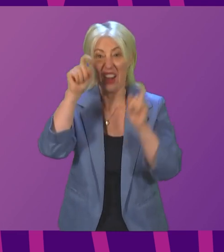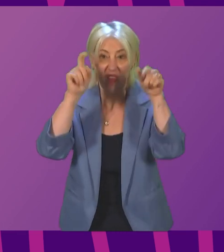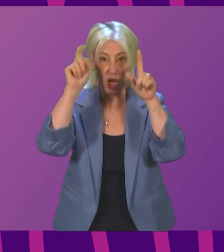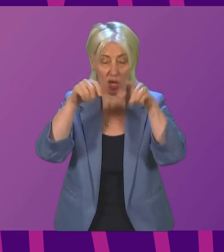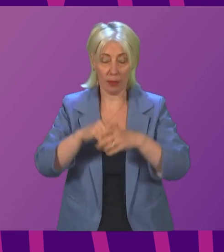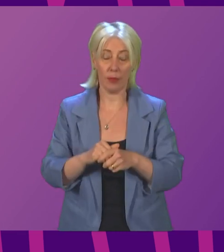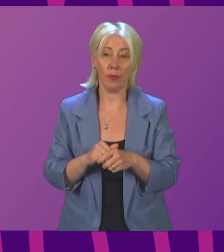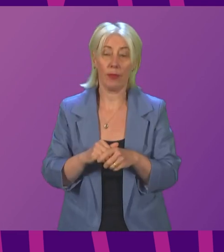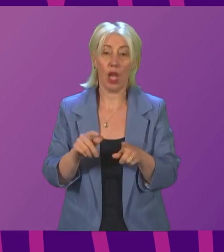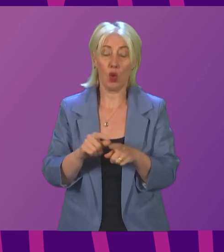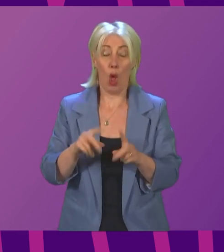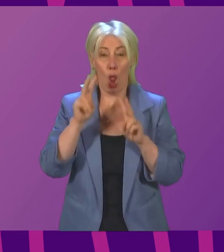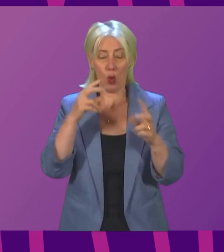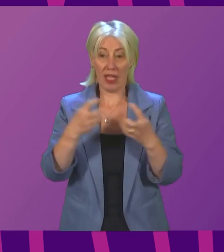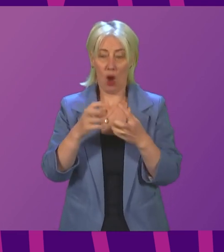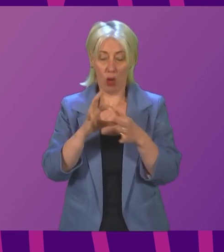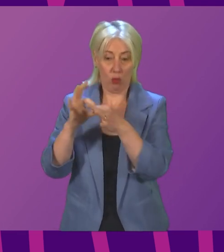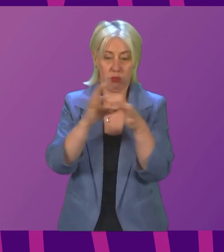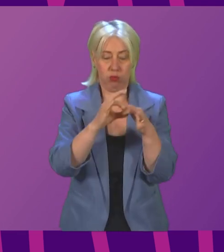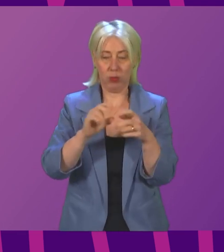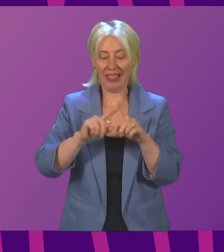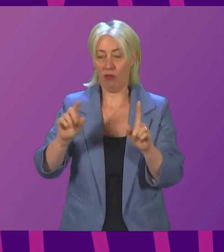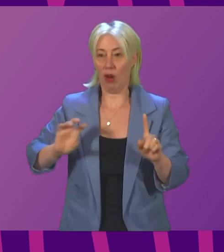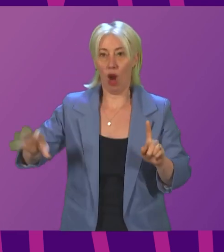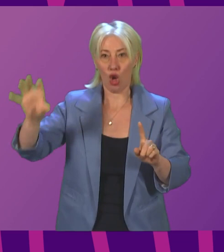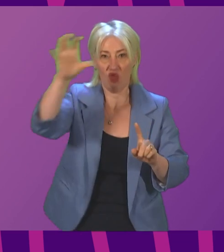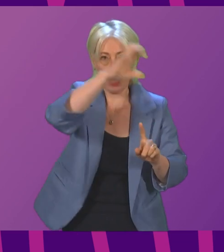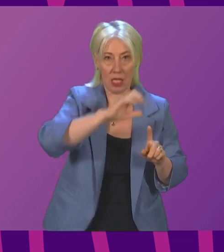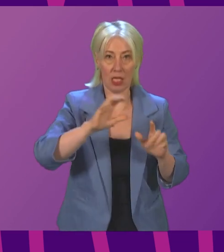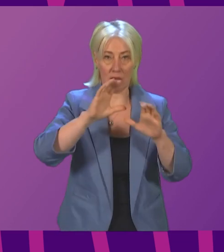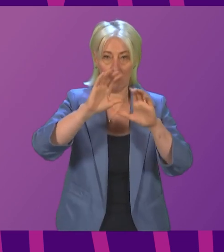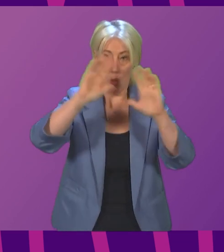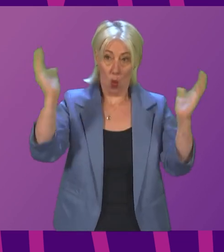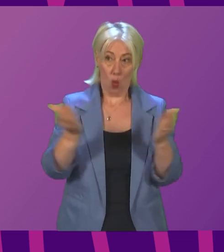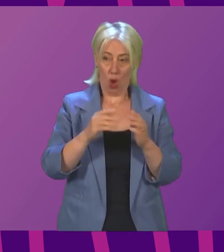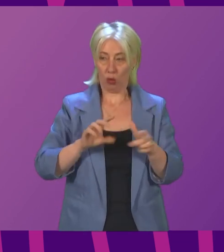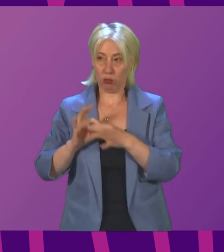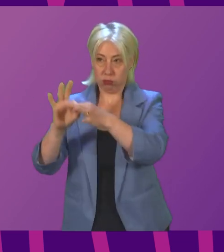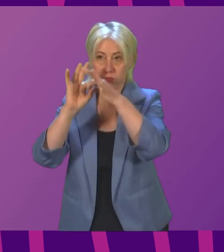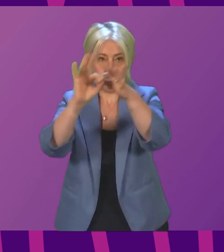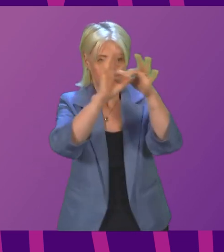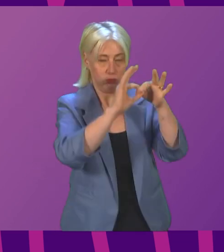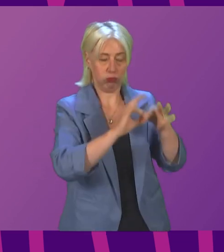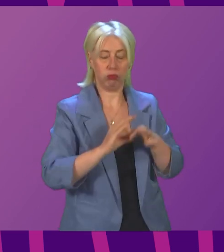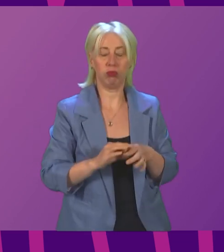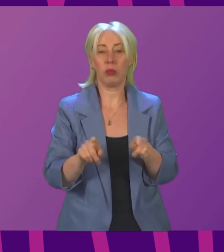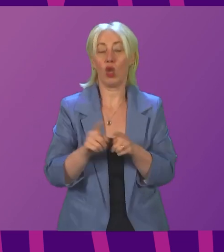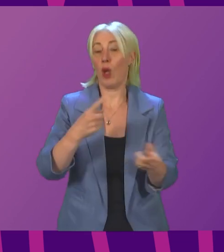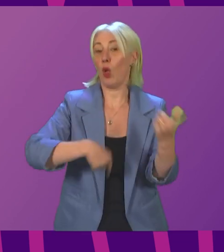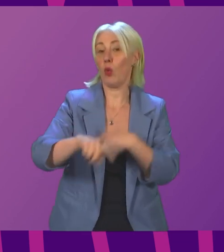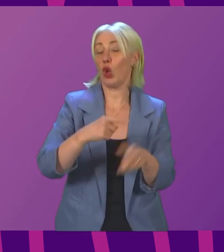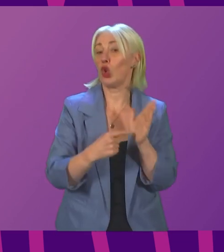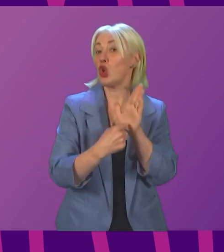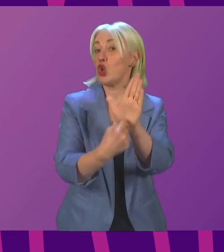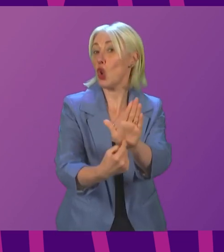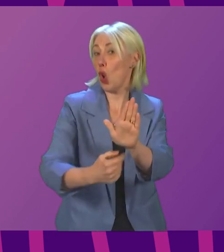bilateral relationships with a number of countries and regions across the world. As well as showcasing the country, of